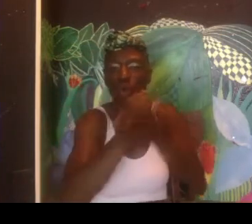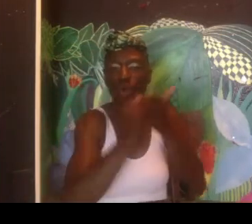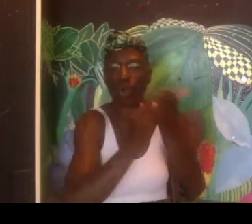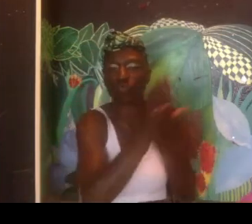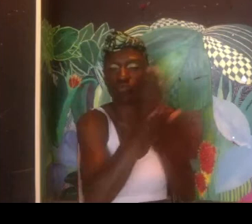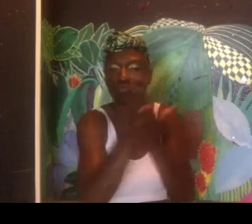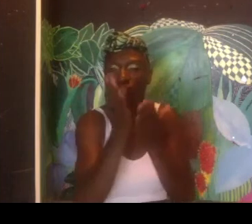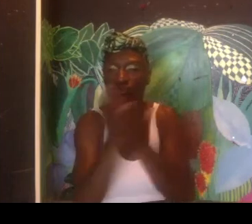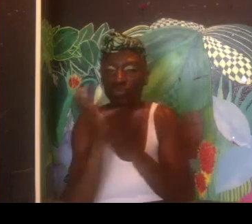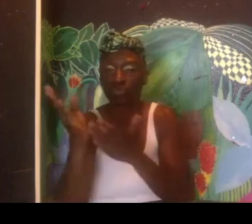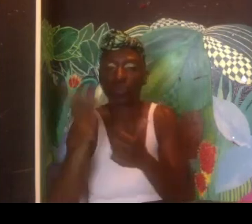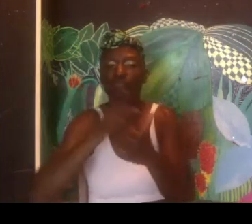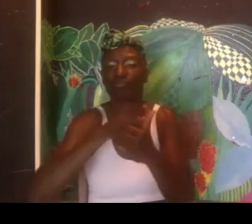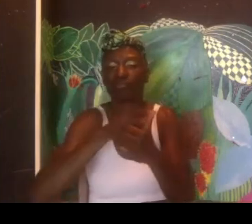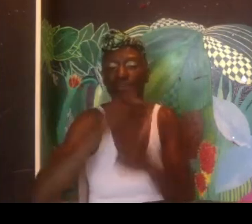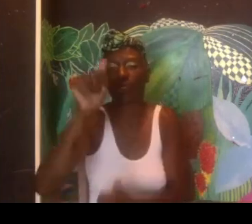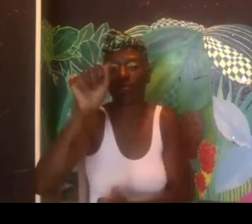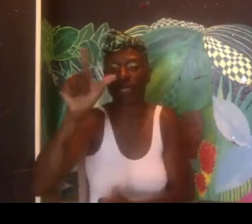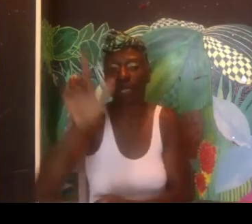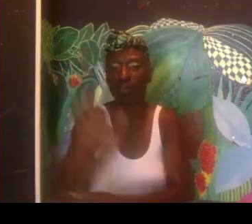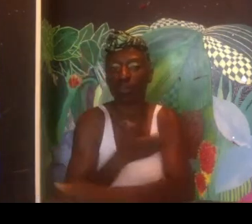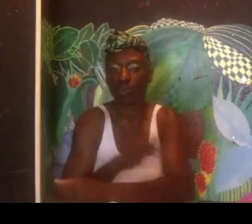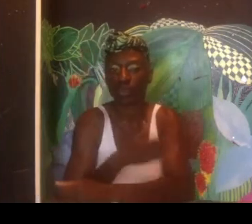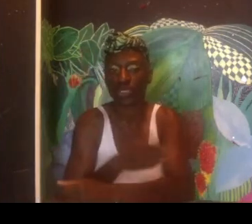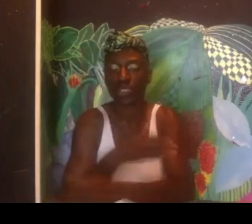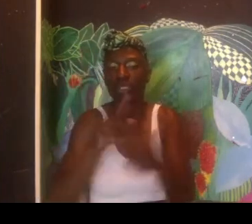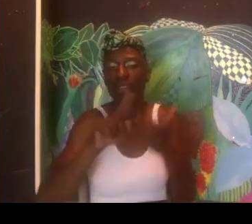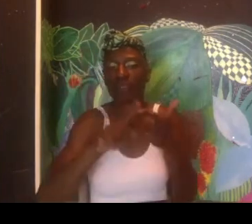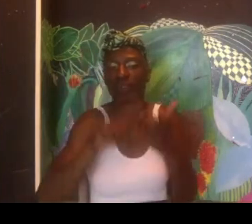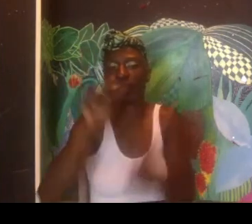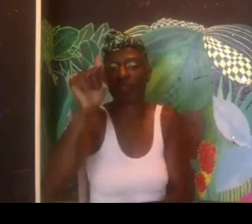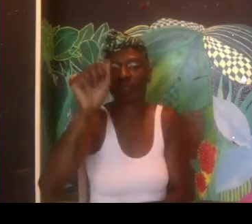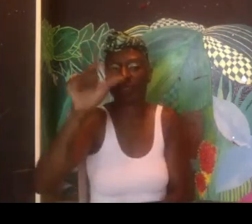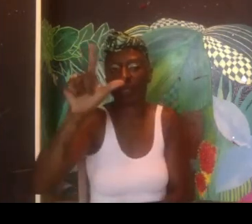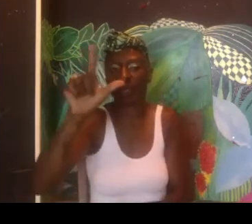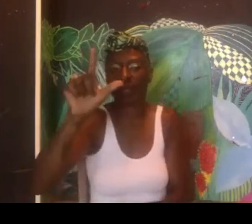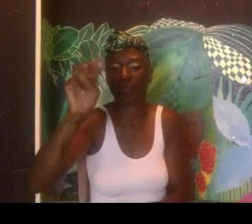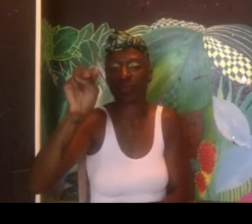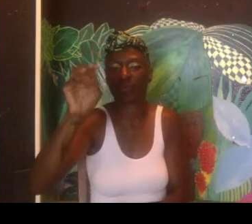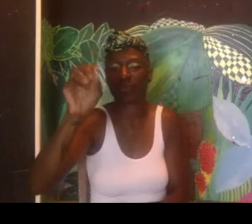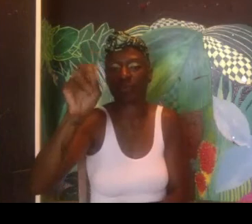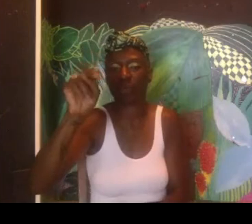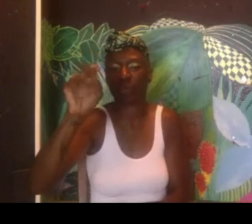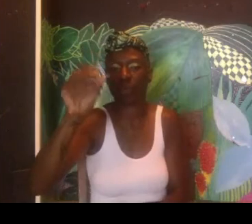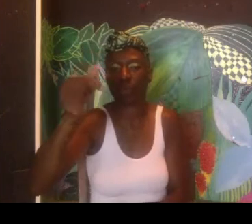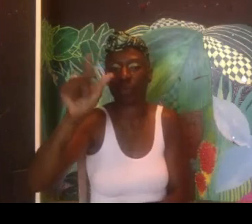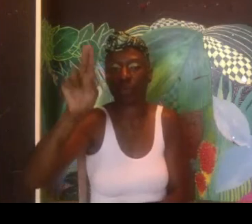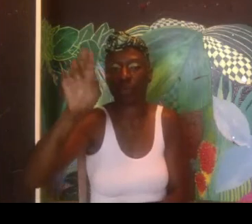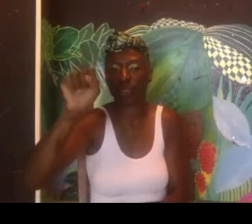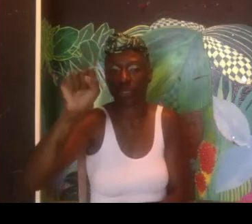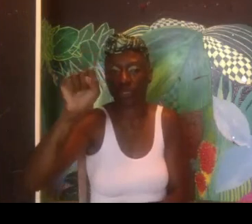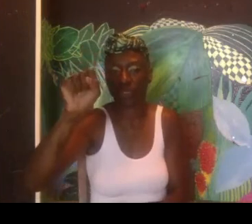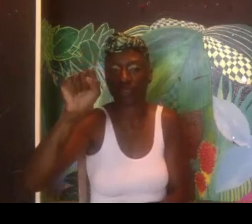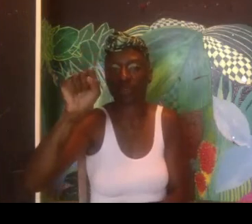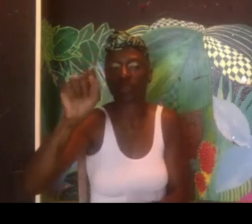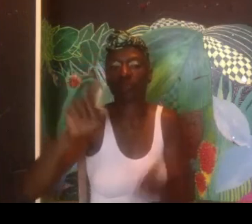performers. And we traveled around working with different artists using ASL and music and